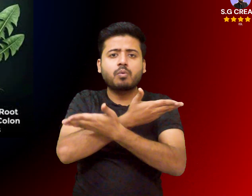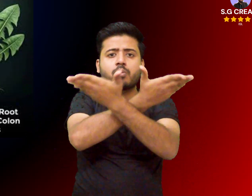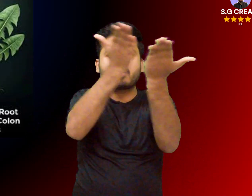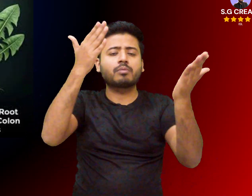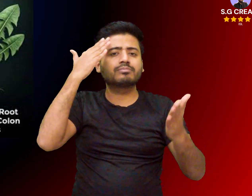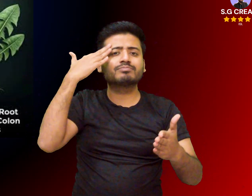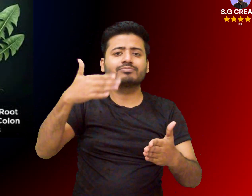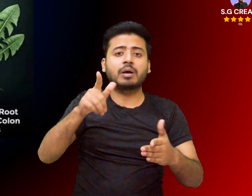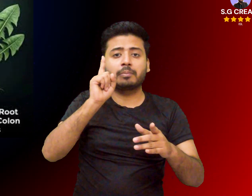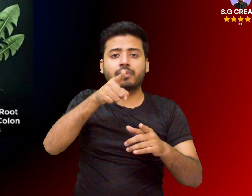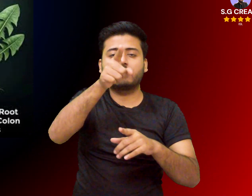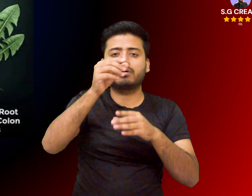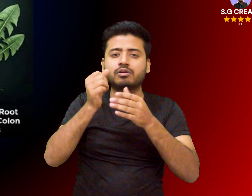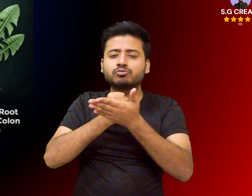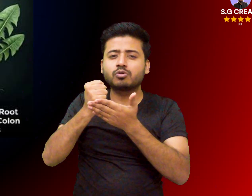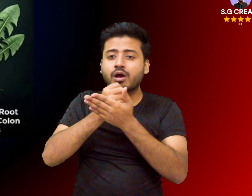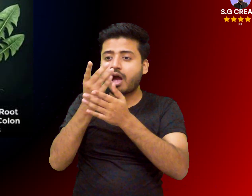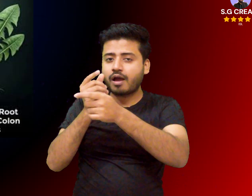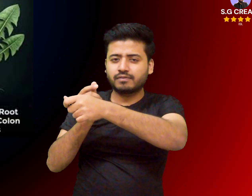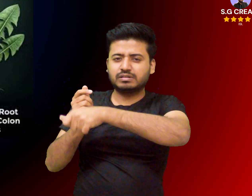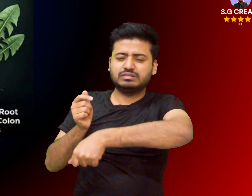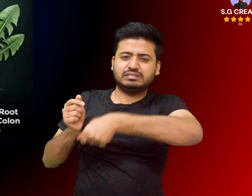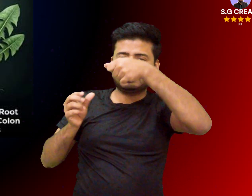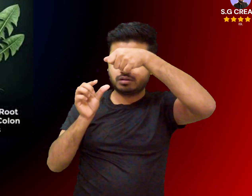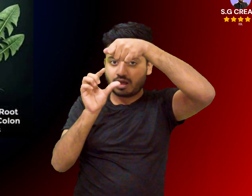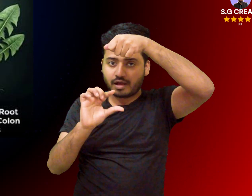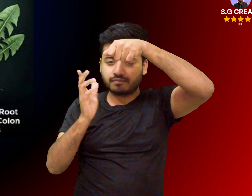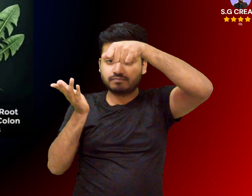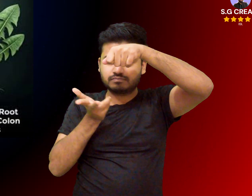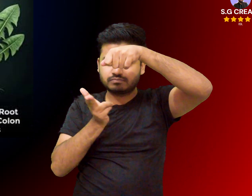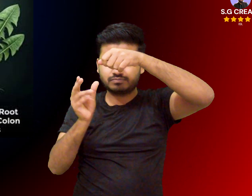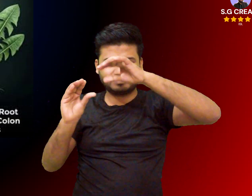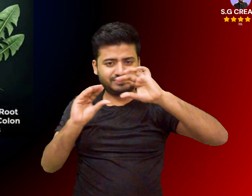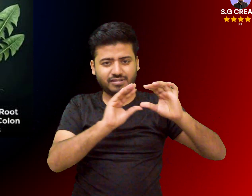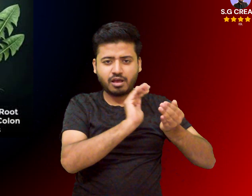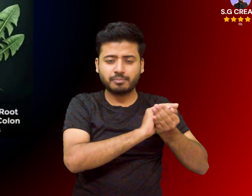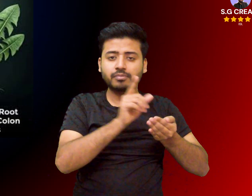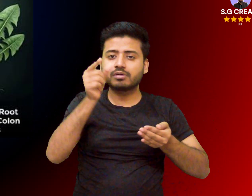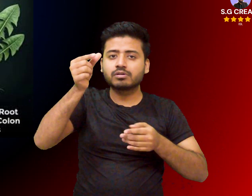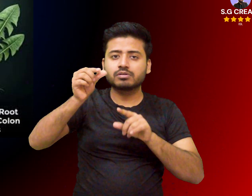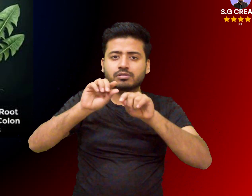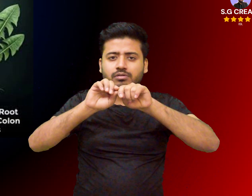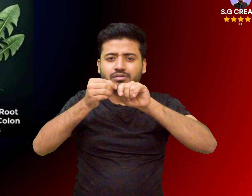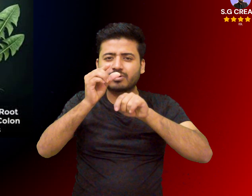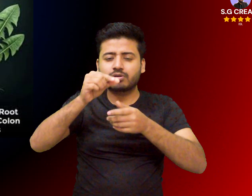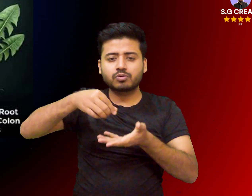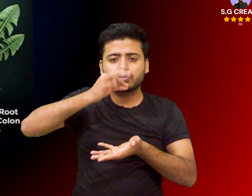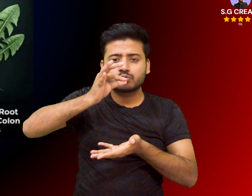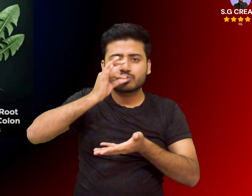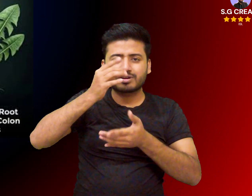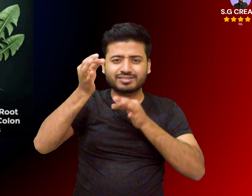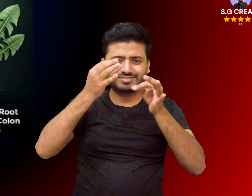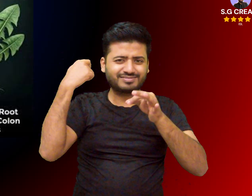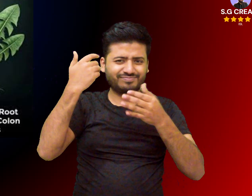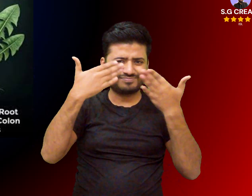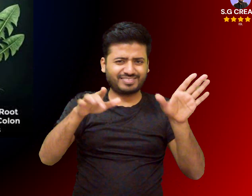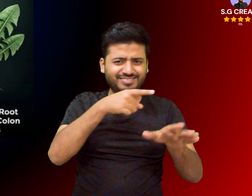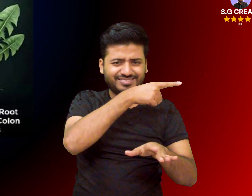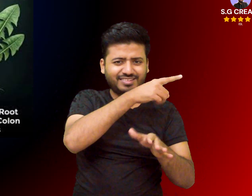at the university of windsor selective apoptosis in lab studies an aqueous dre formulation induced programmed